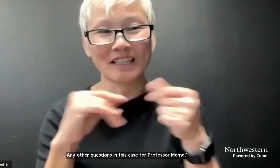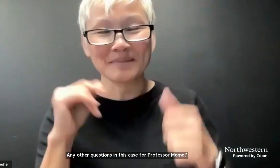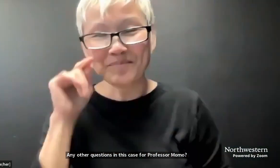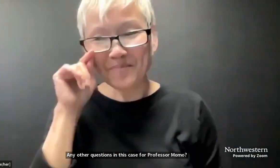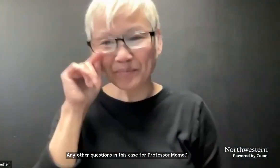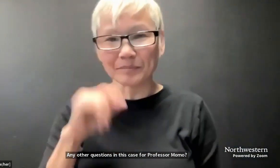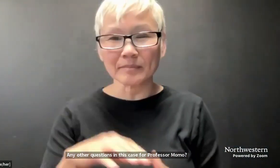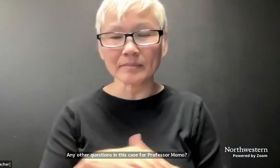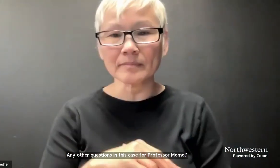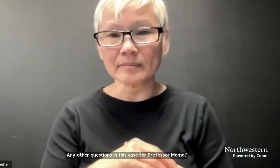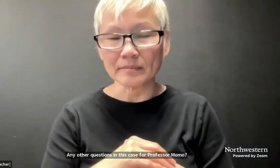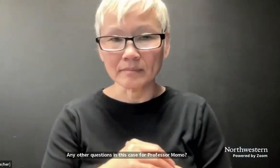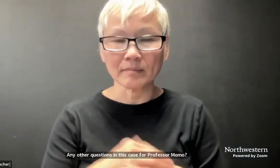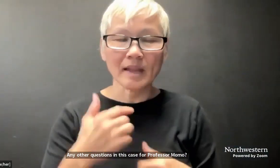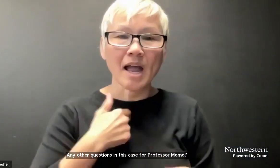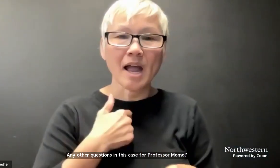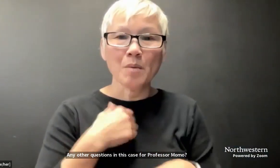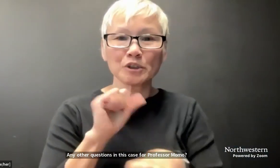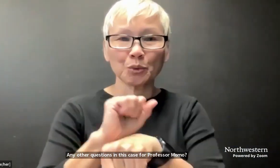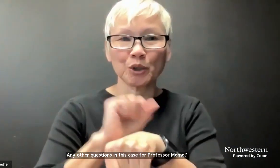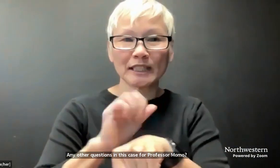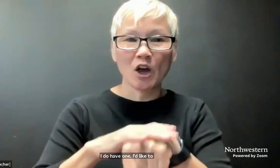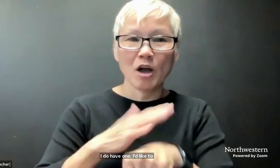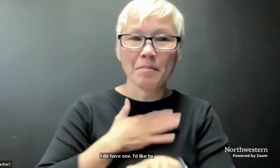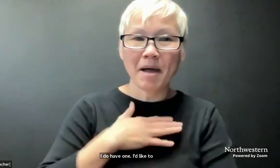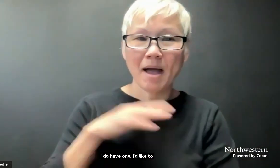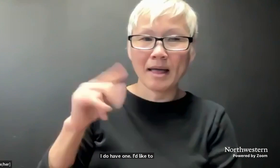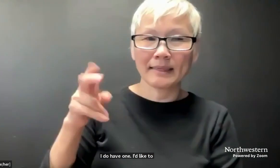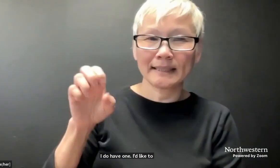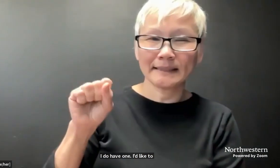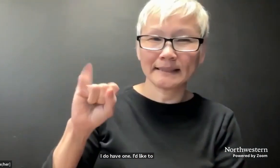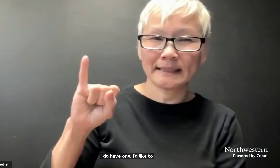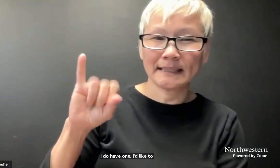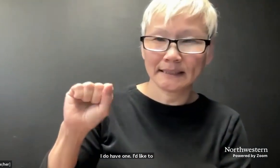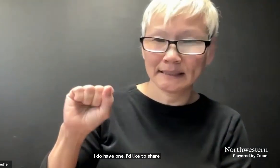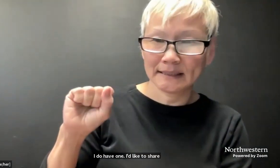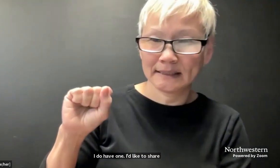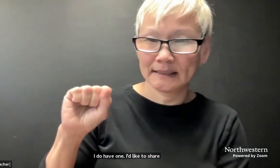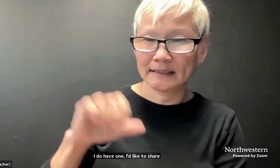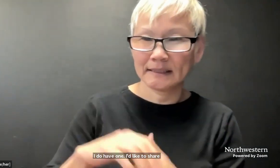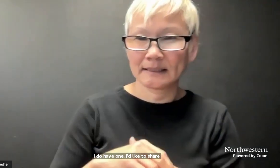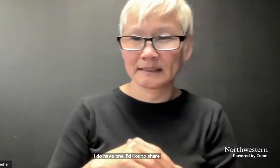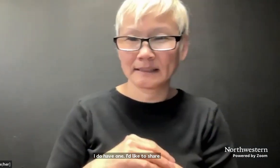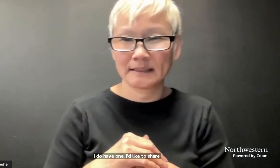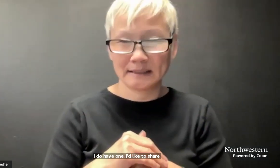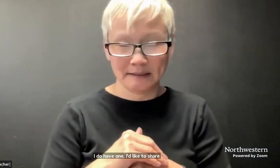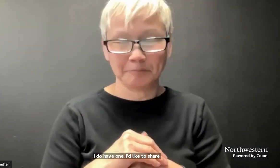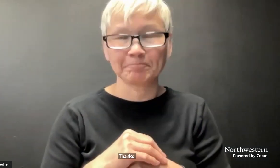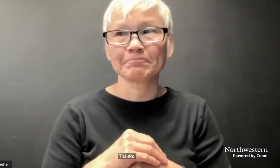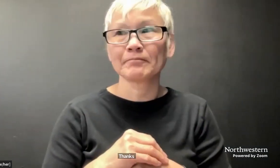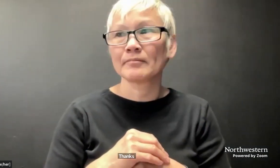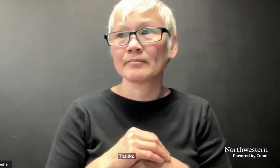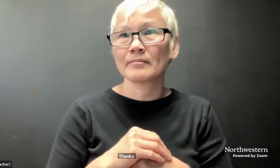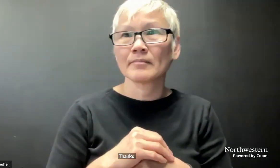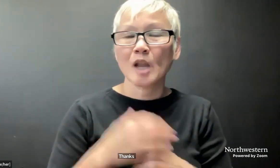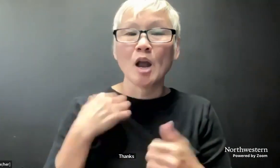I do have one story I'd like to share. Please. I was working on my thesis.